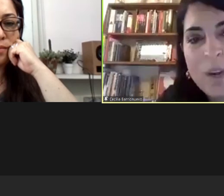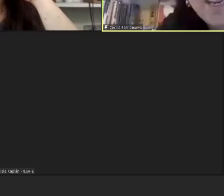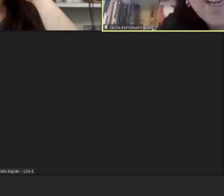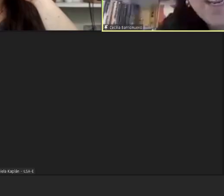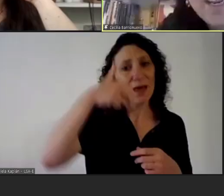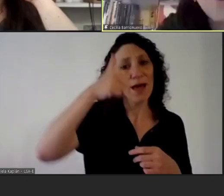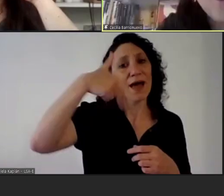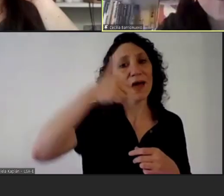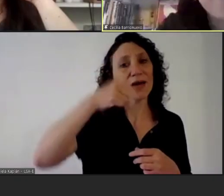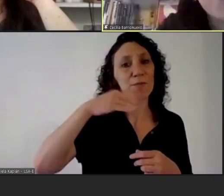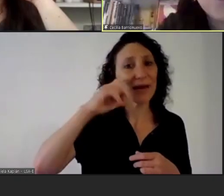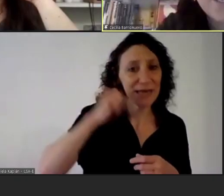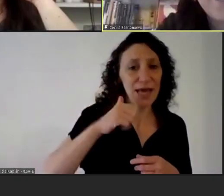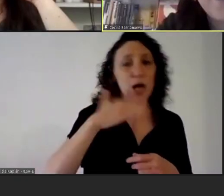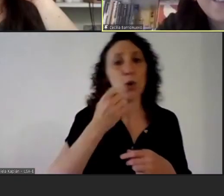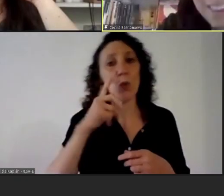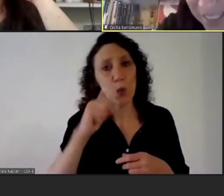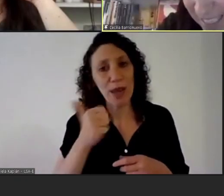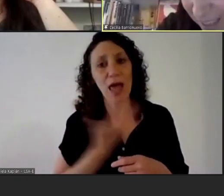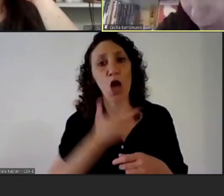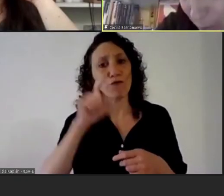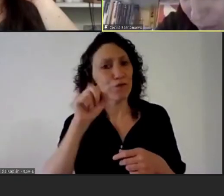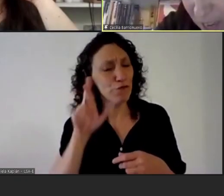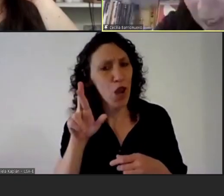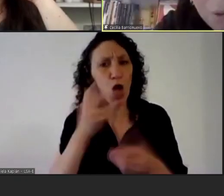to listen to bea maria julia flor